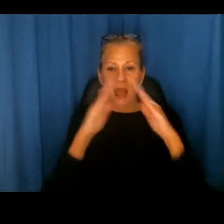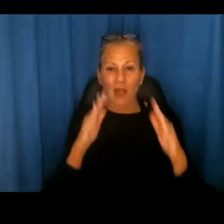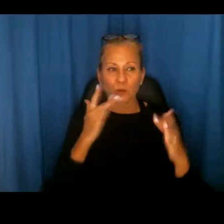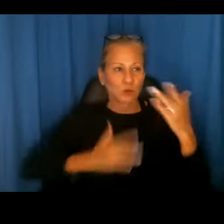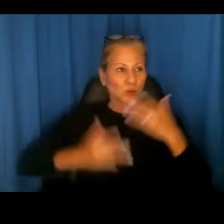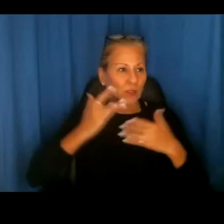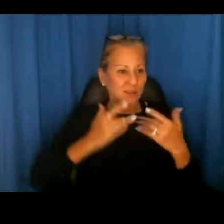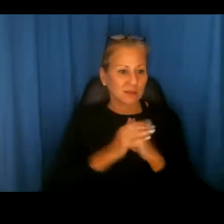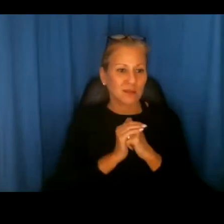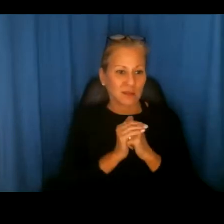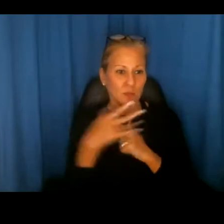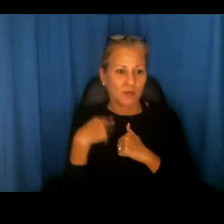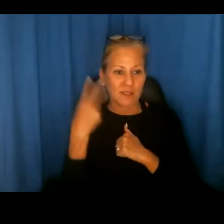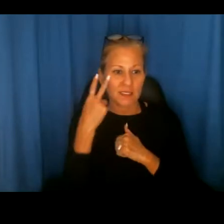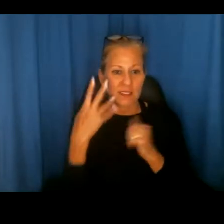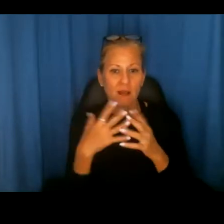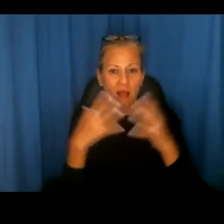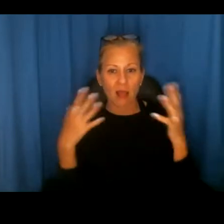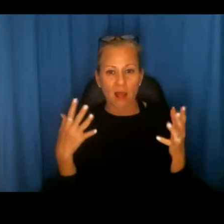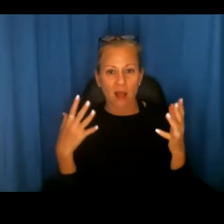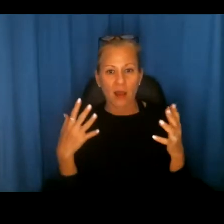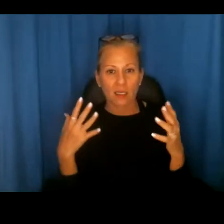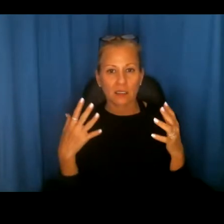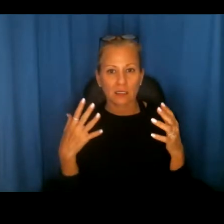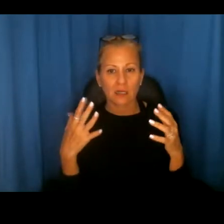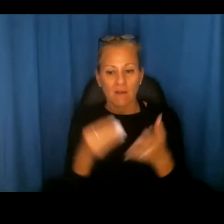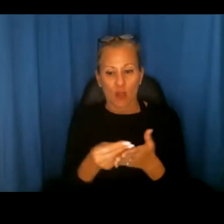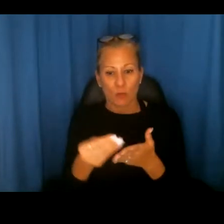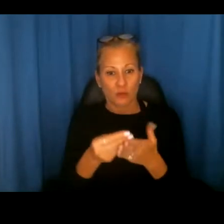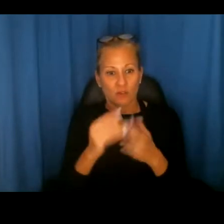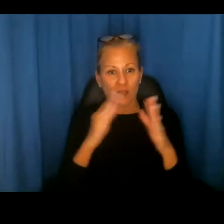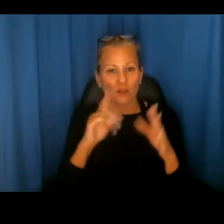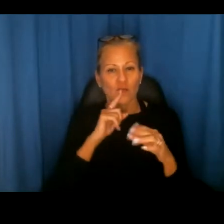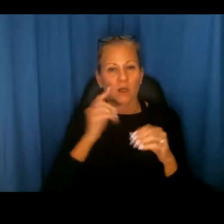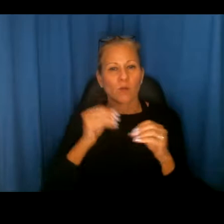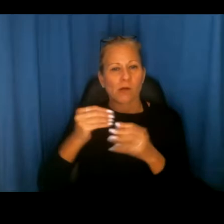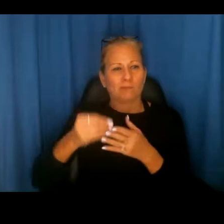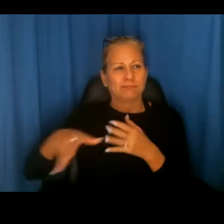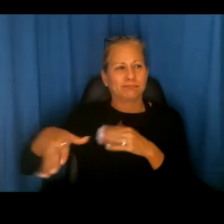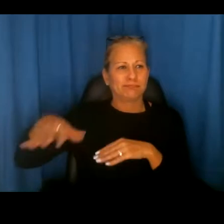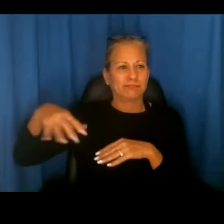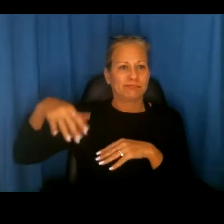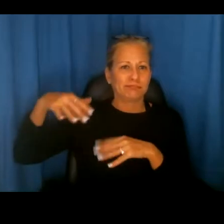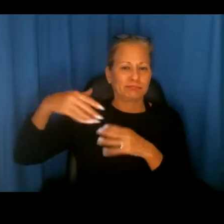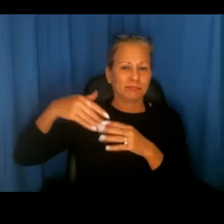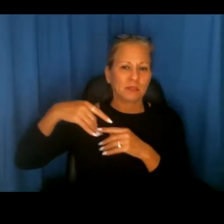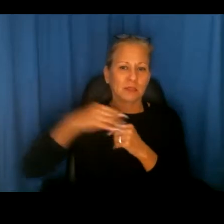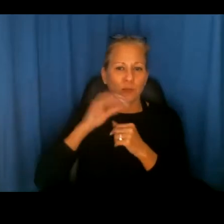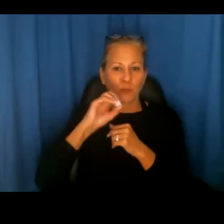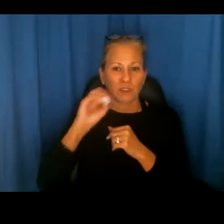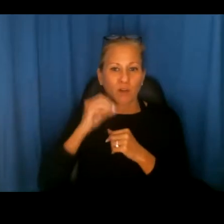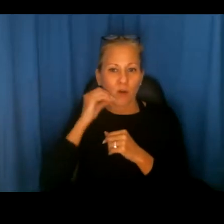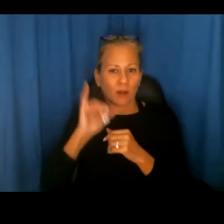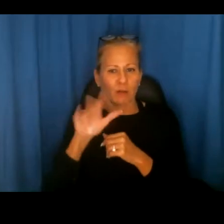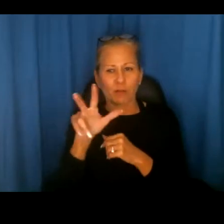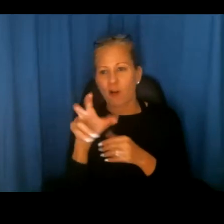you know, uh, a lot of the housing purchases at really the higher end of the market, uh, the percentage of homes selling for